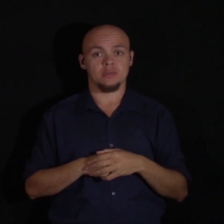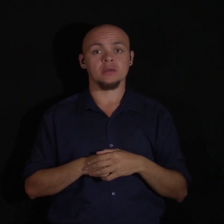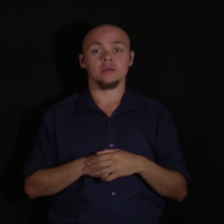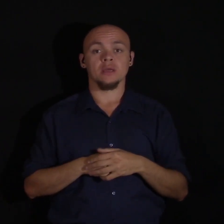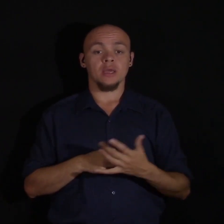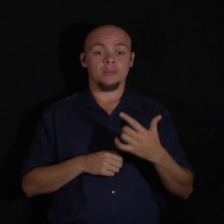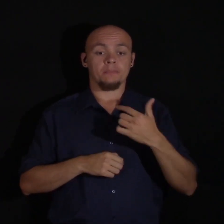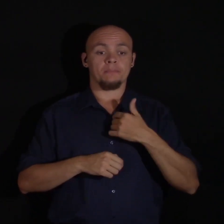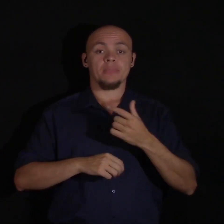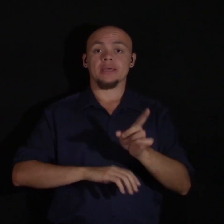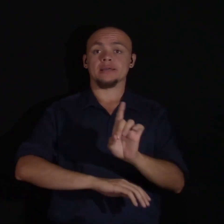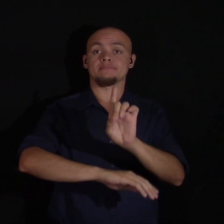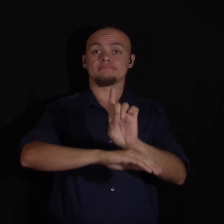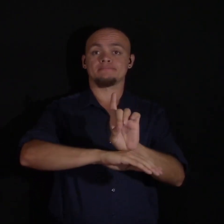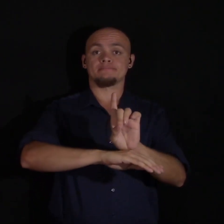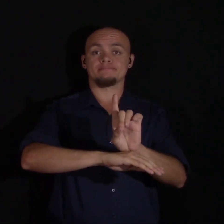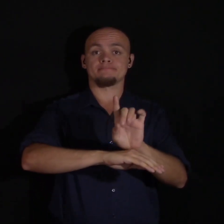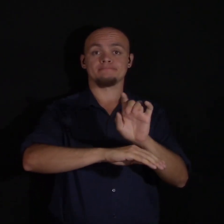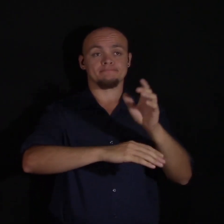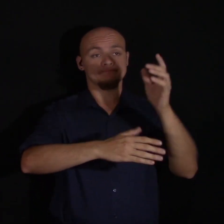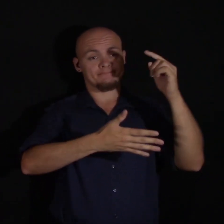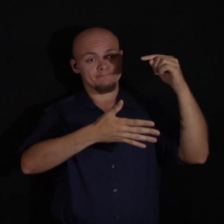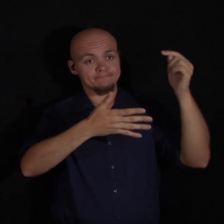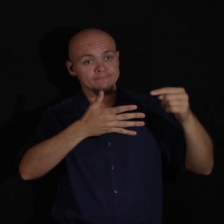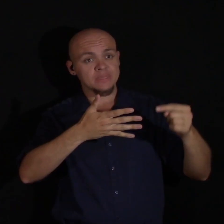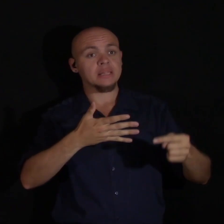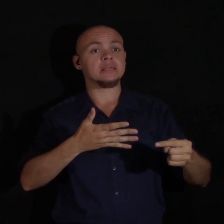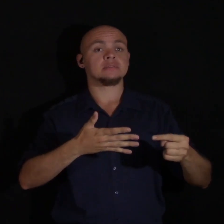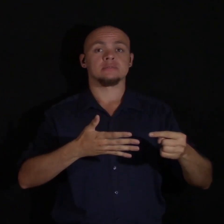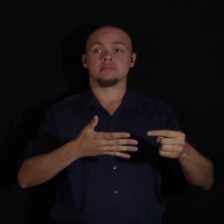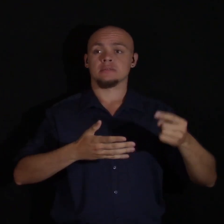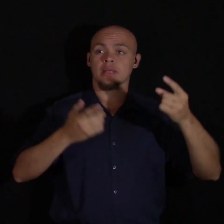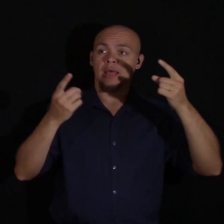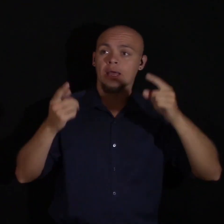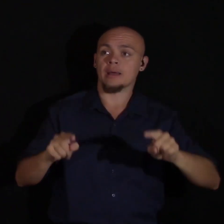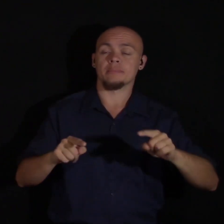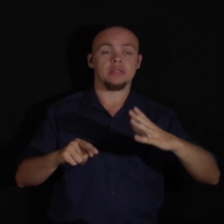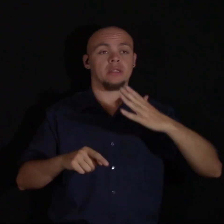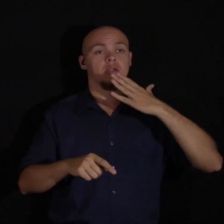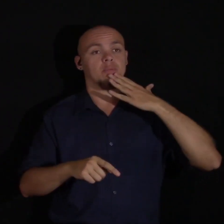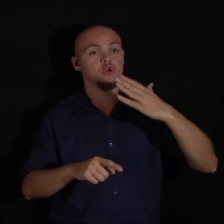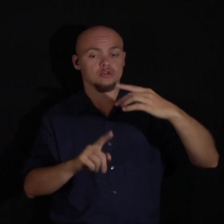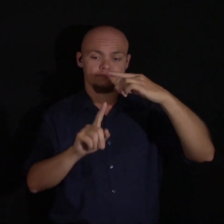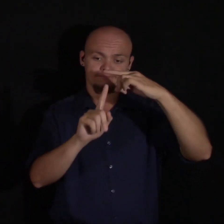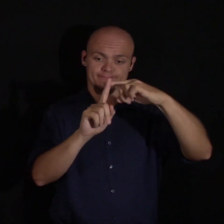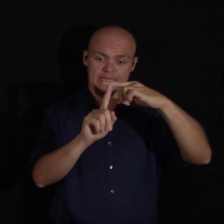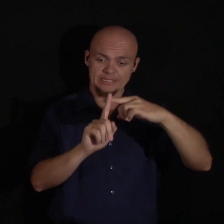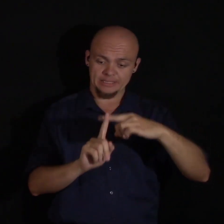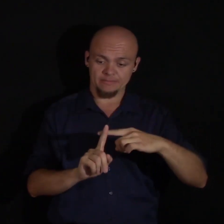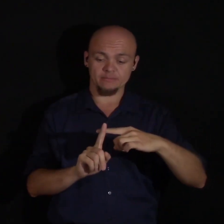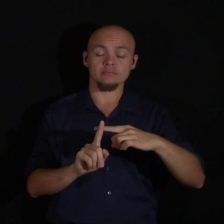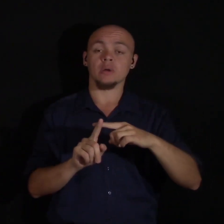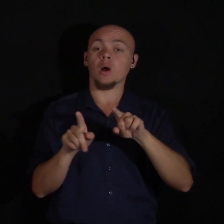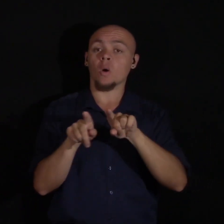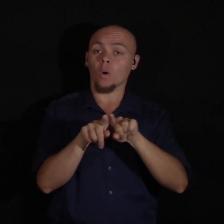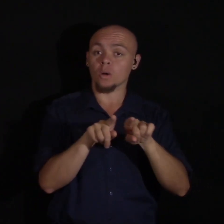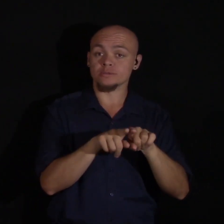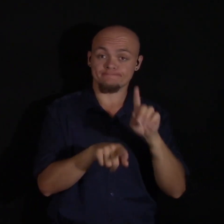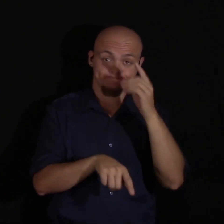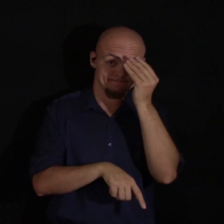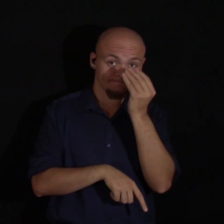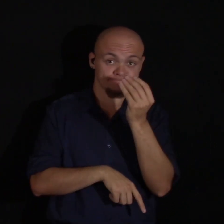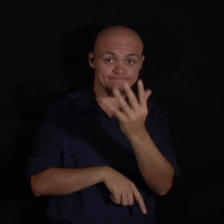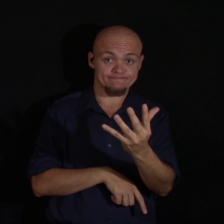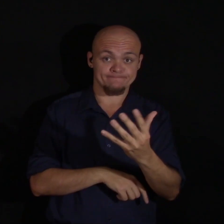in front of you. And list all of the things that have happened. That has been good. But I can tell you right now.